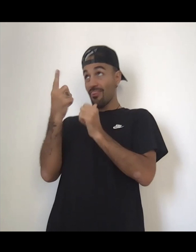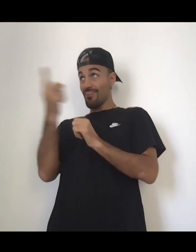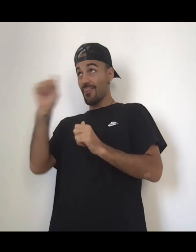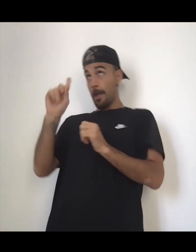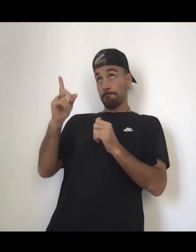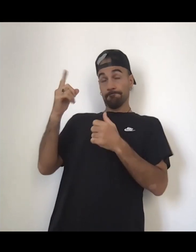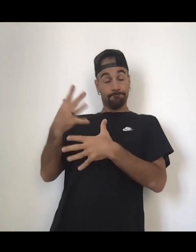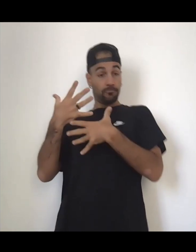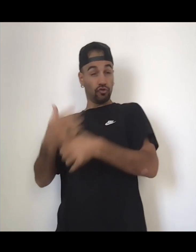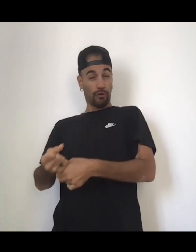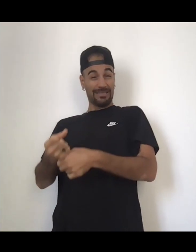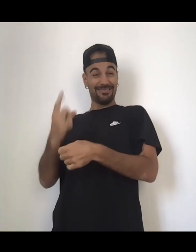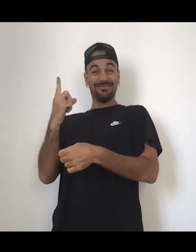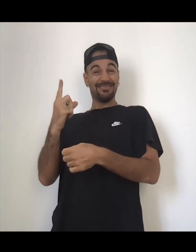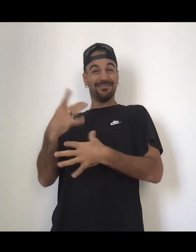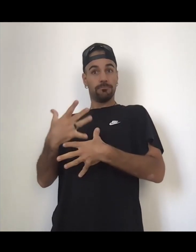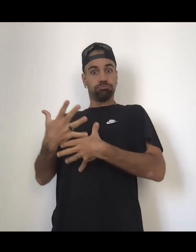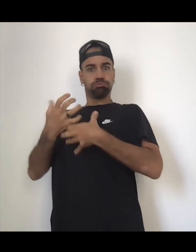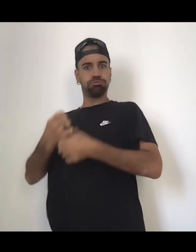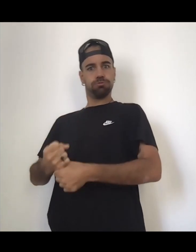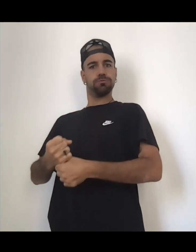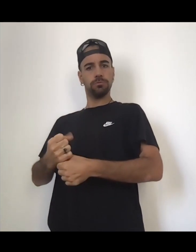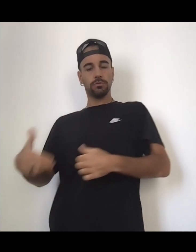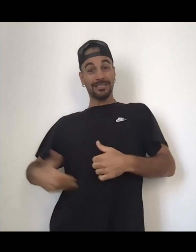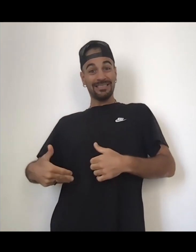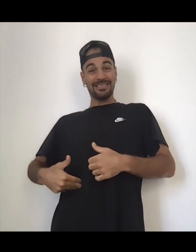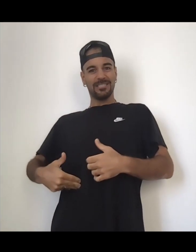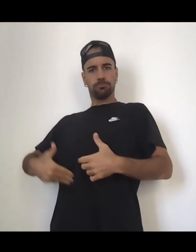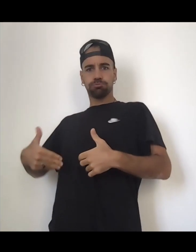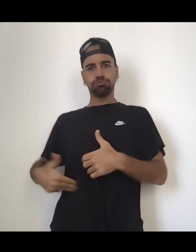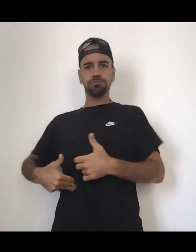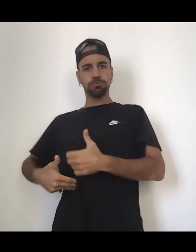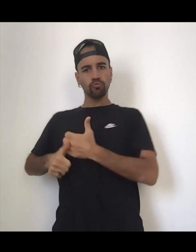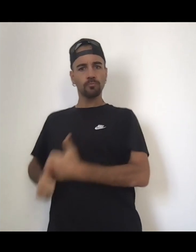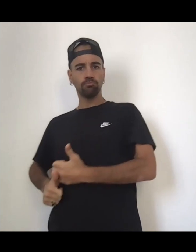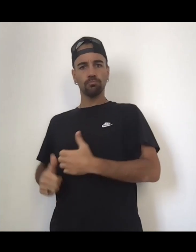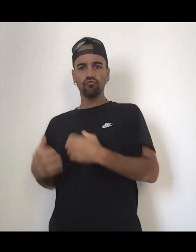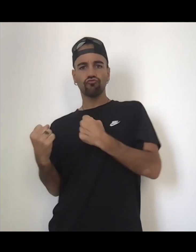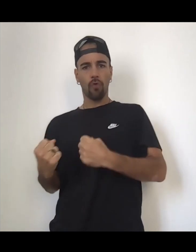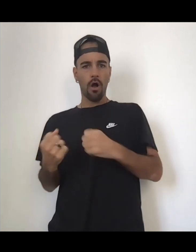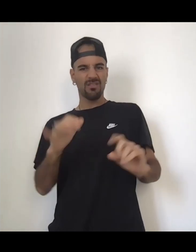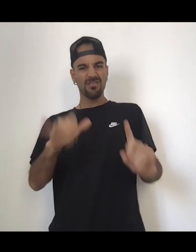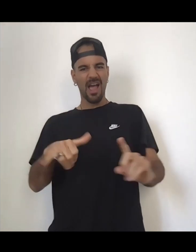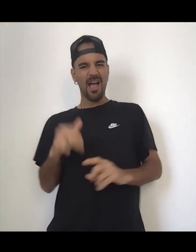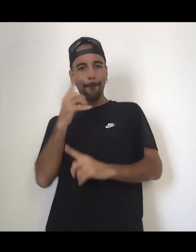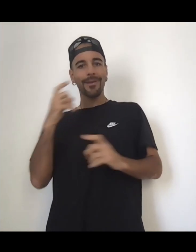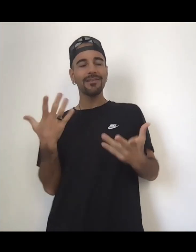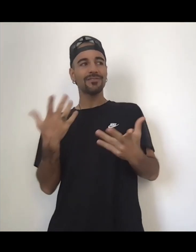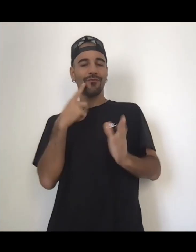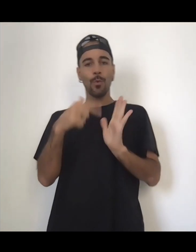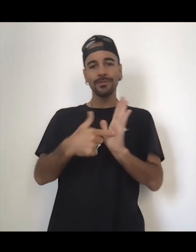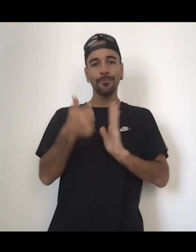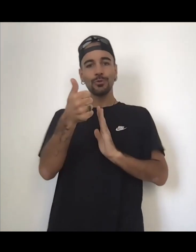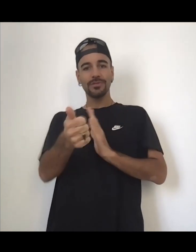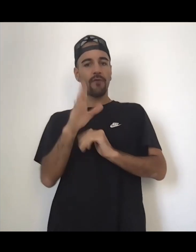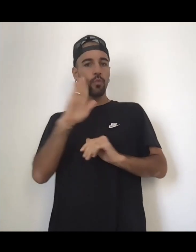because it's really just your intuition, and you're just now, oh, there's this, like, navigation device inside of me. There's this message inside of me that I can